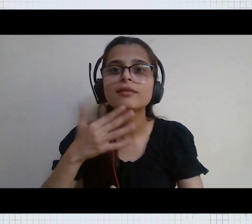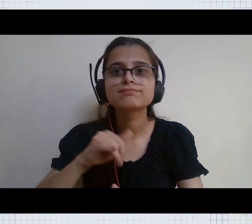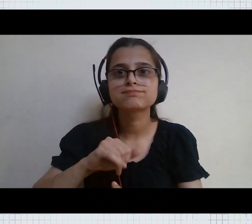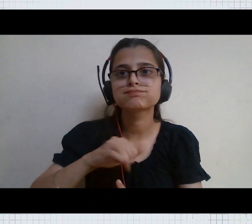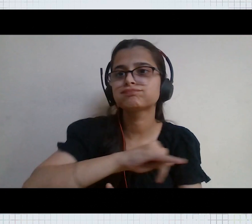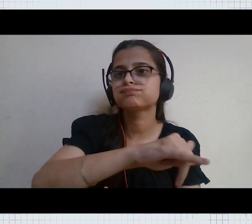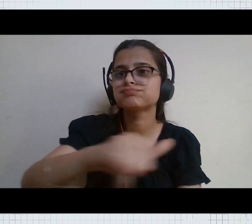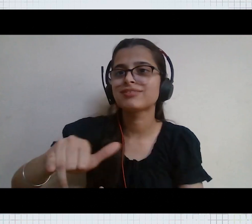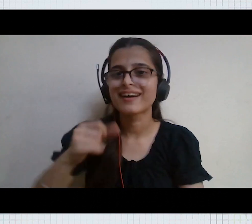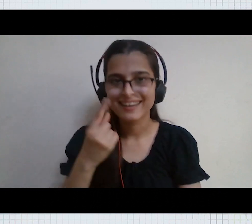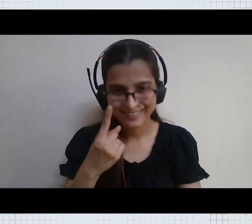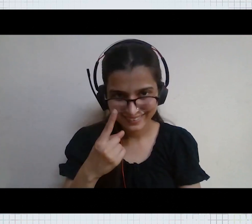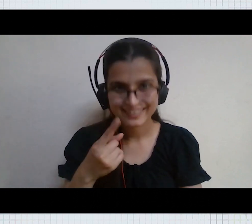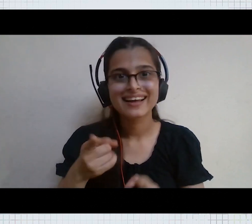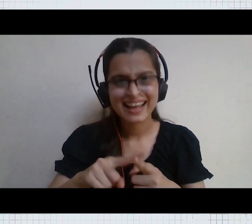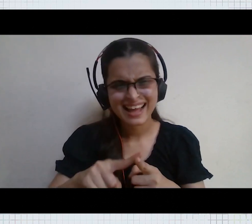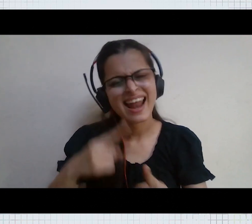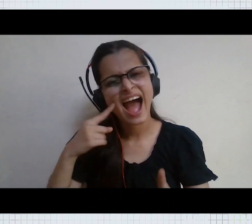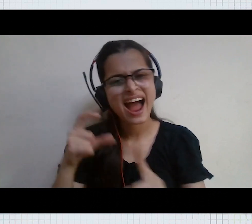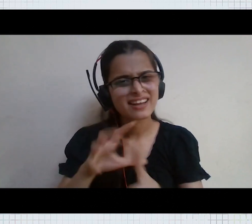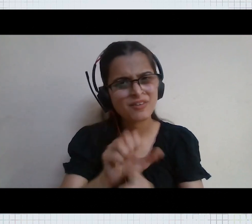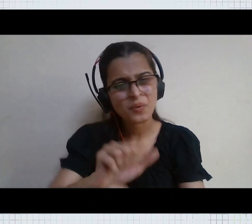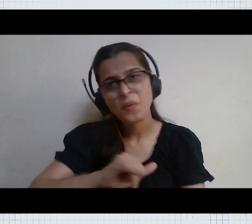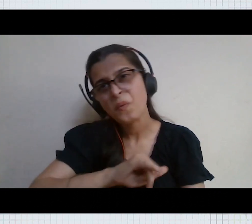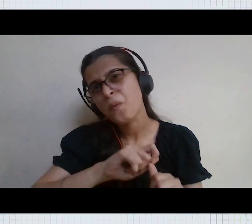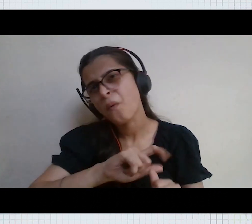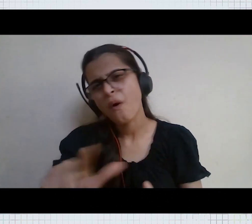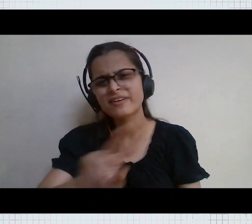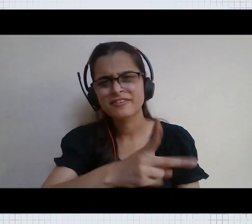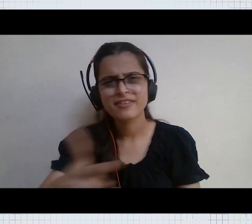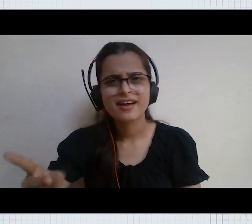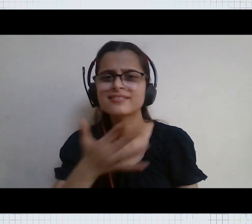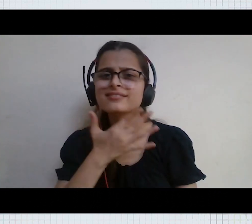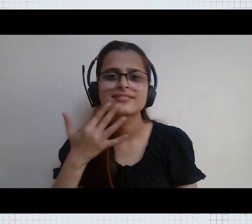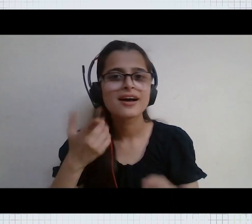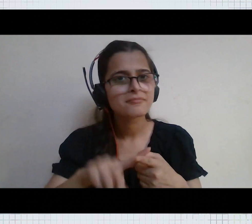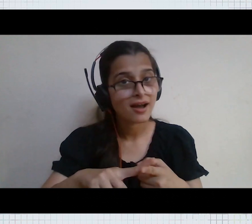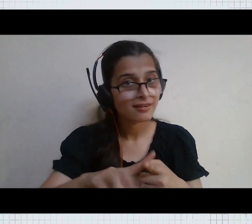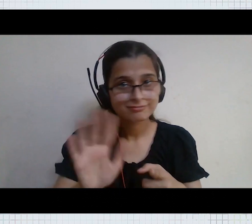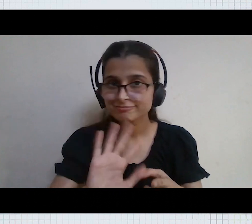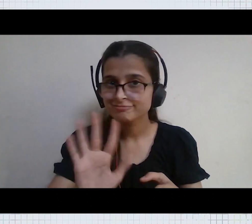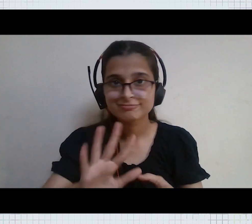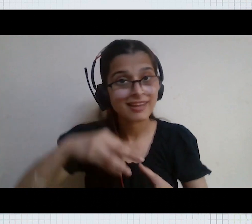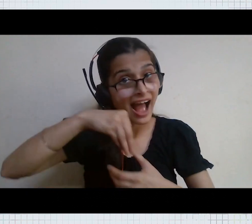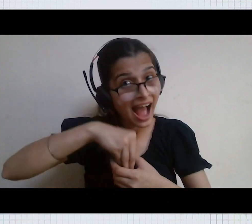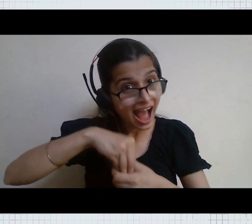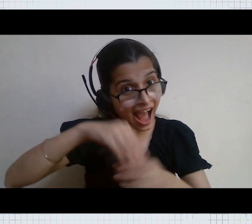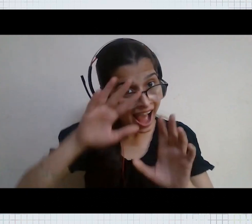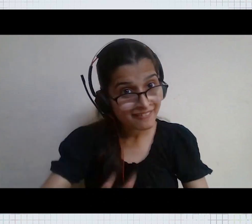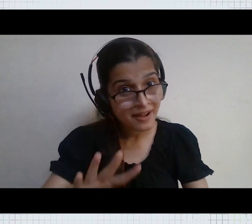within itself so it is not identified by all the colors of light that it keeps inside itself